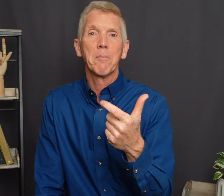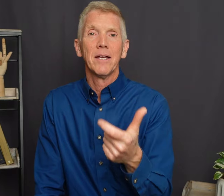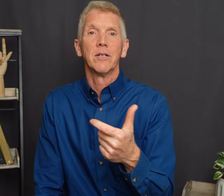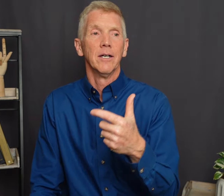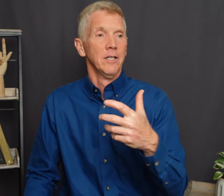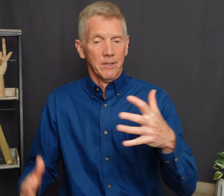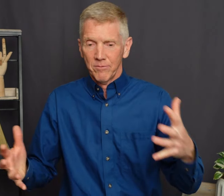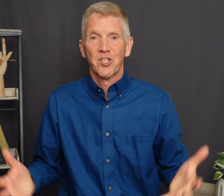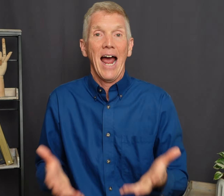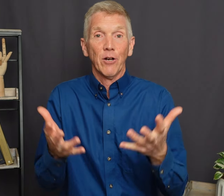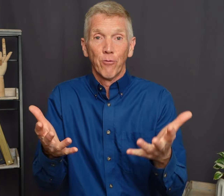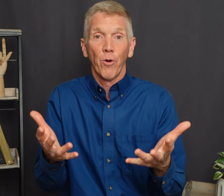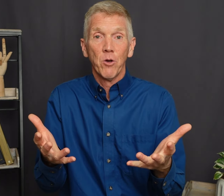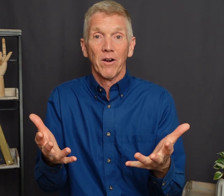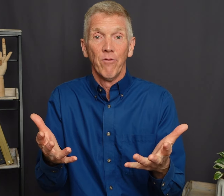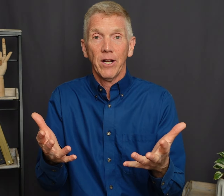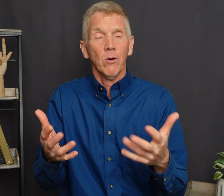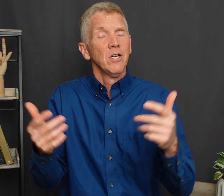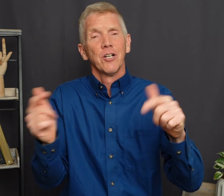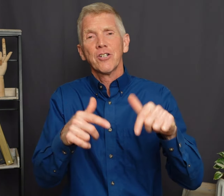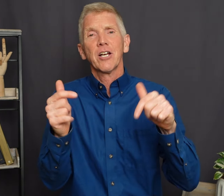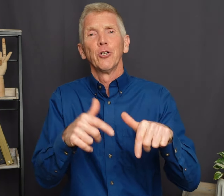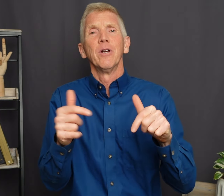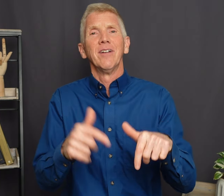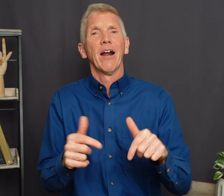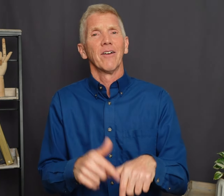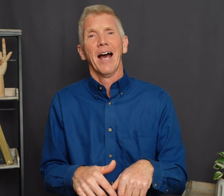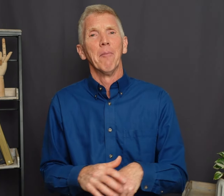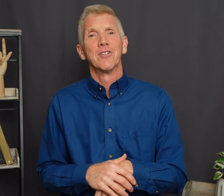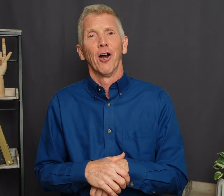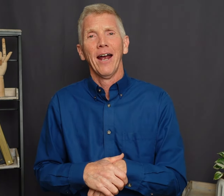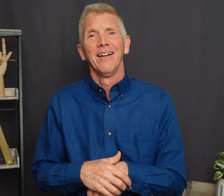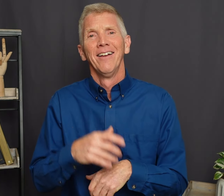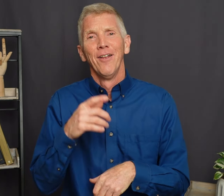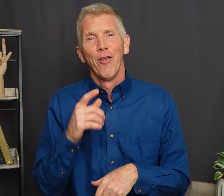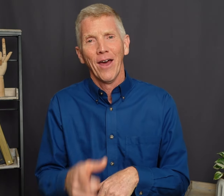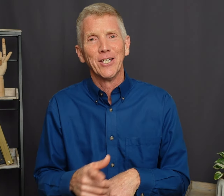me to Sign it for you On a video Just include it Down in the comments Alright Thank you